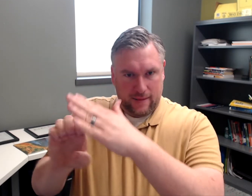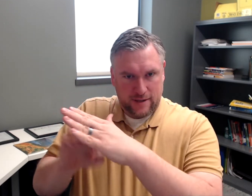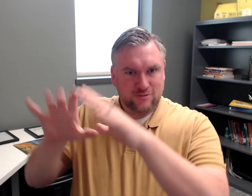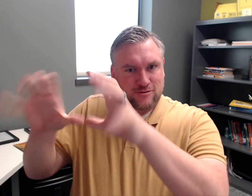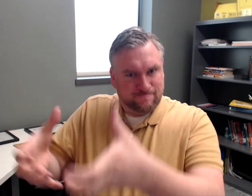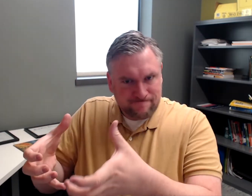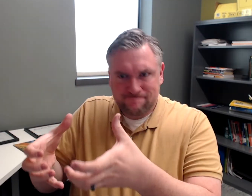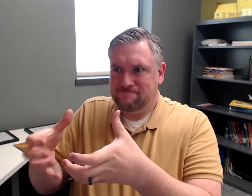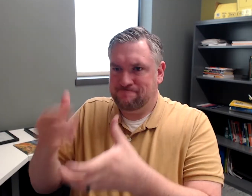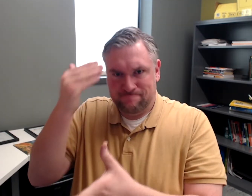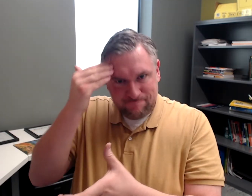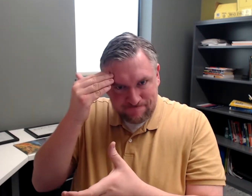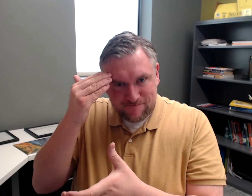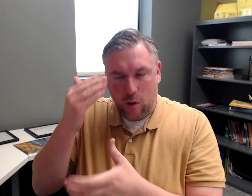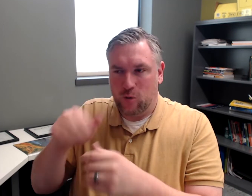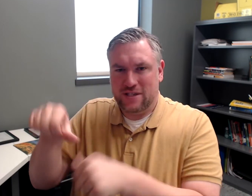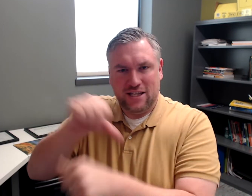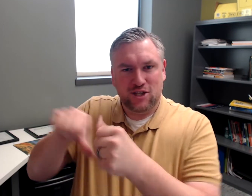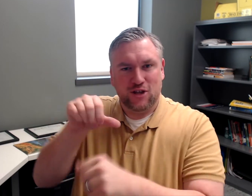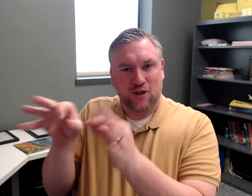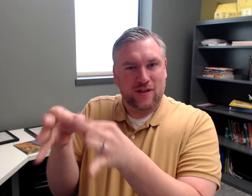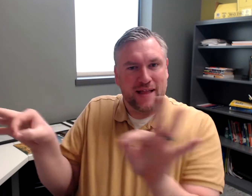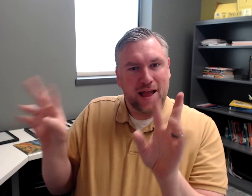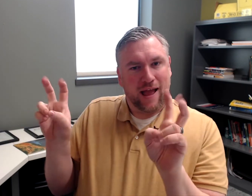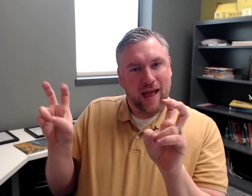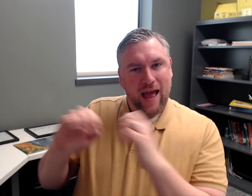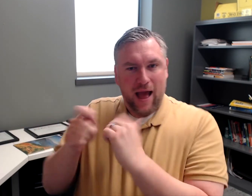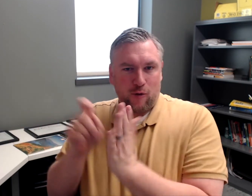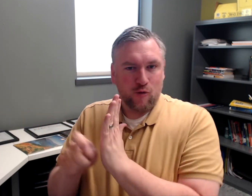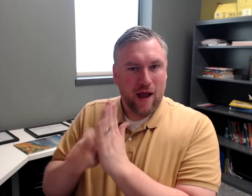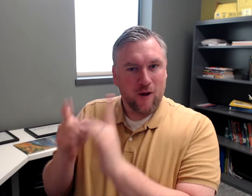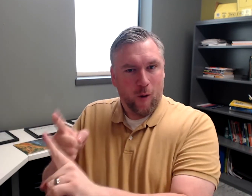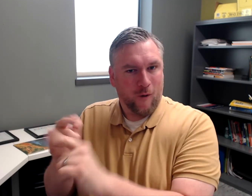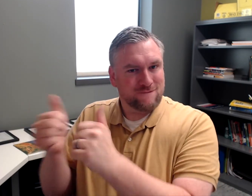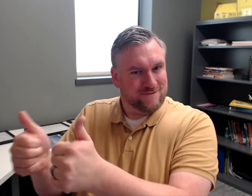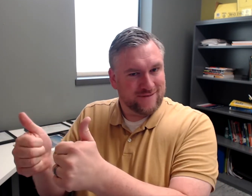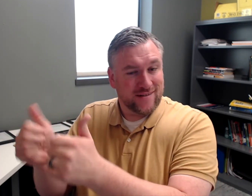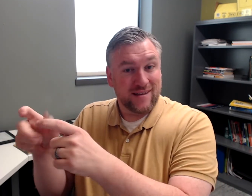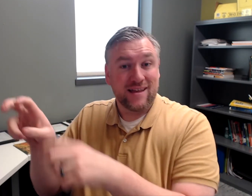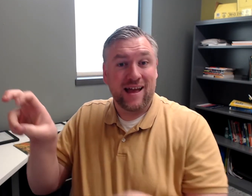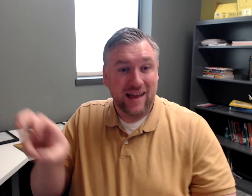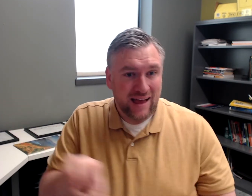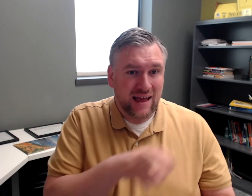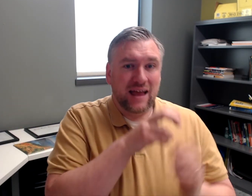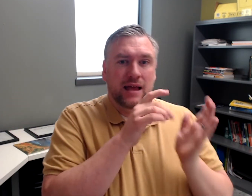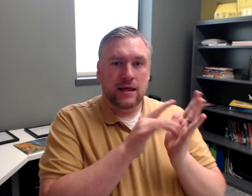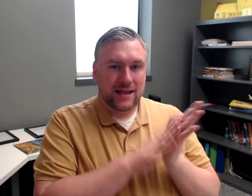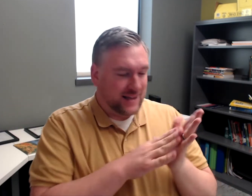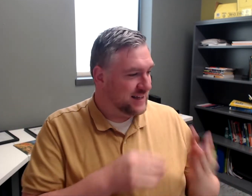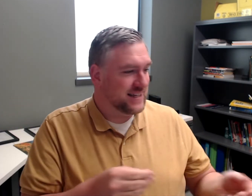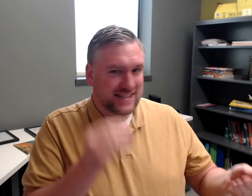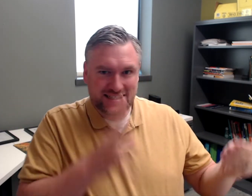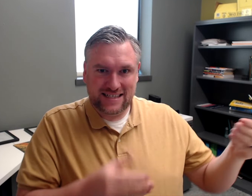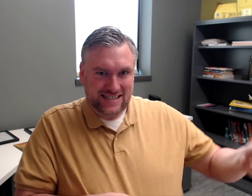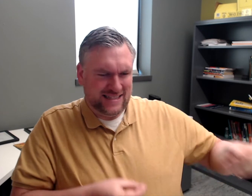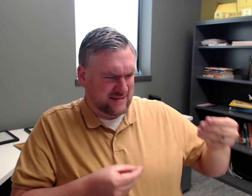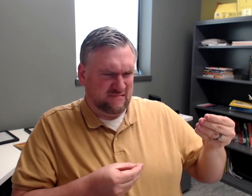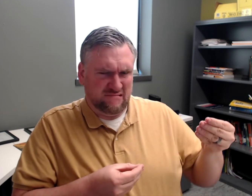Sometimes I've seen where the elementary team, they know each other's language and how they write goals, so they're good. Then they go to middle school,